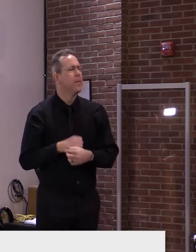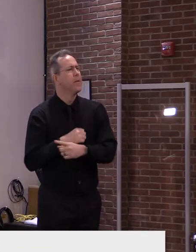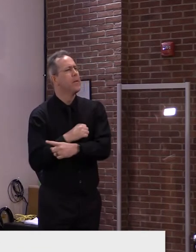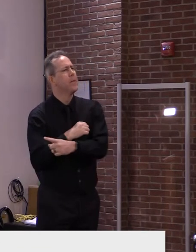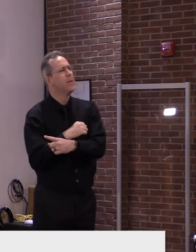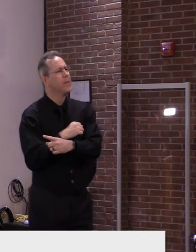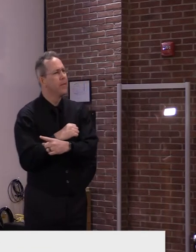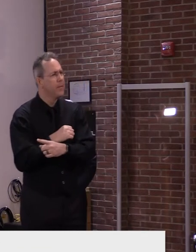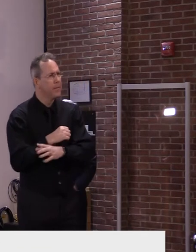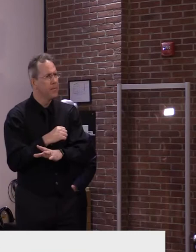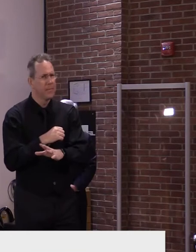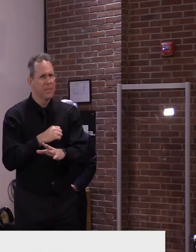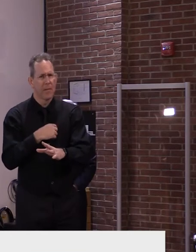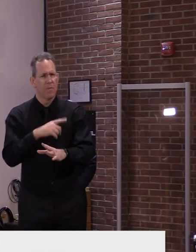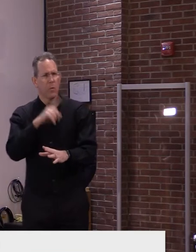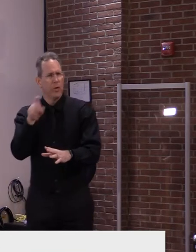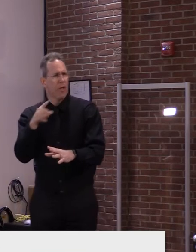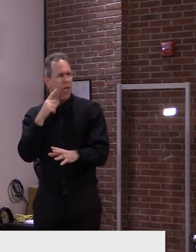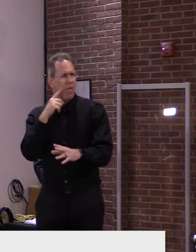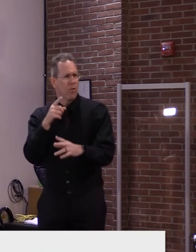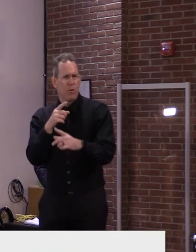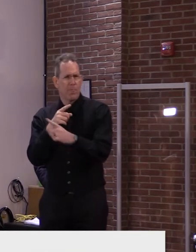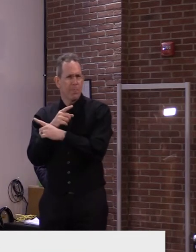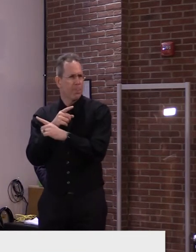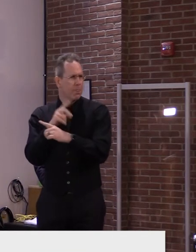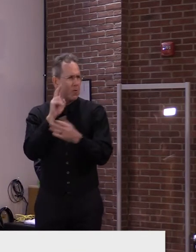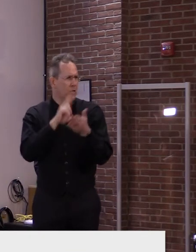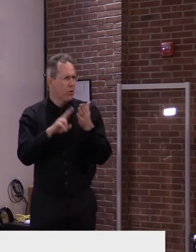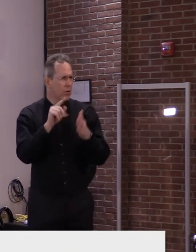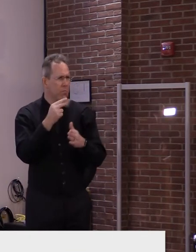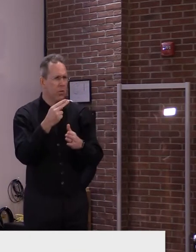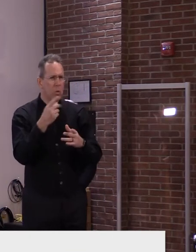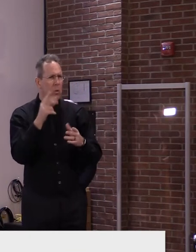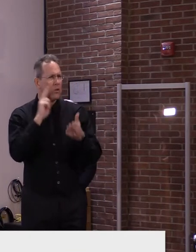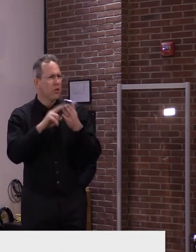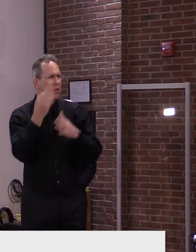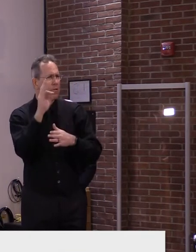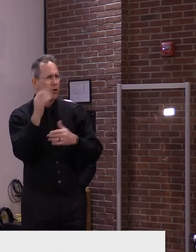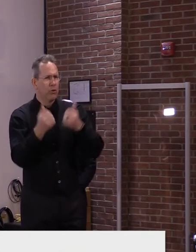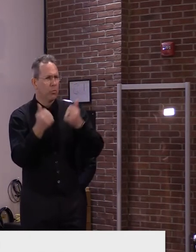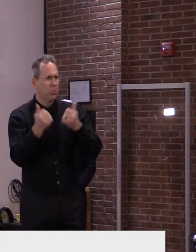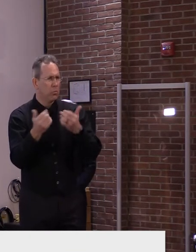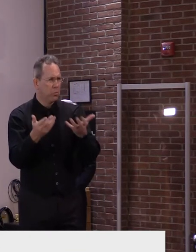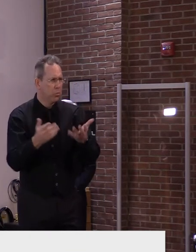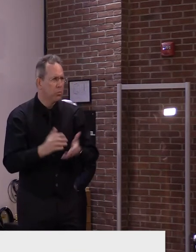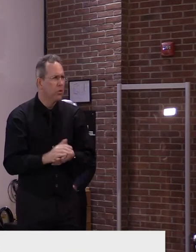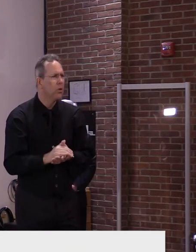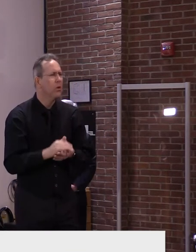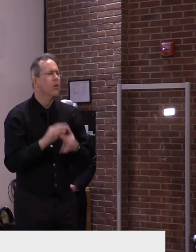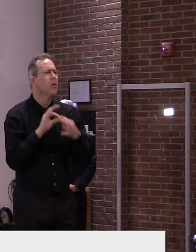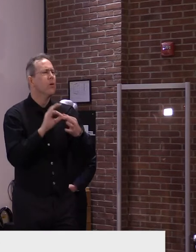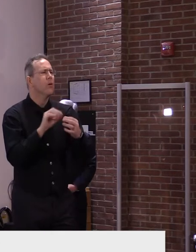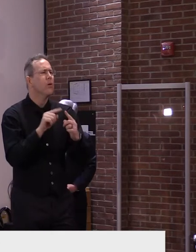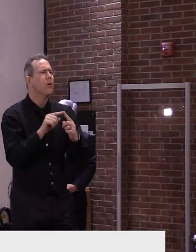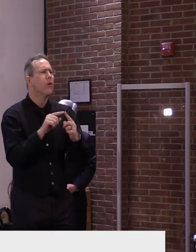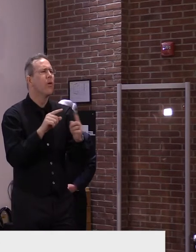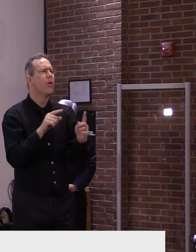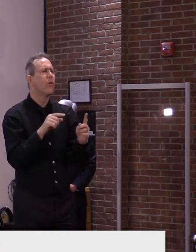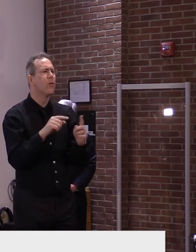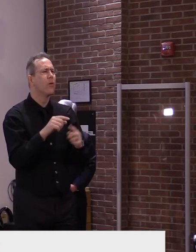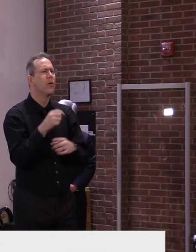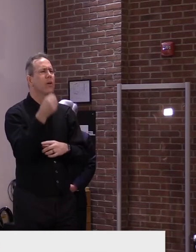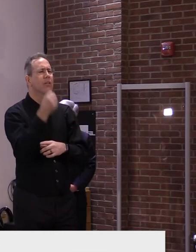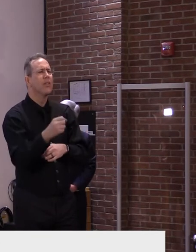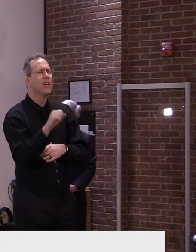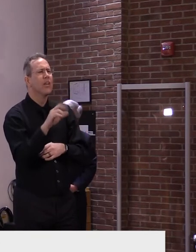Secretary French, I'm wondering what you know about the new outbreak in the South Bureau school system. We continue to be